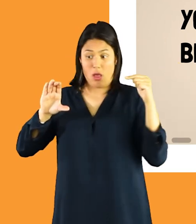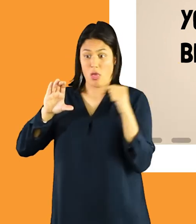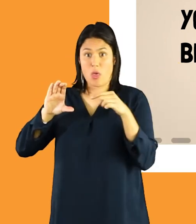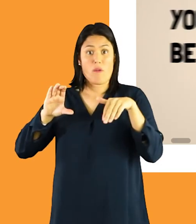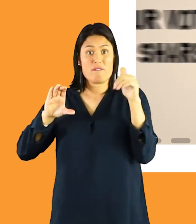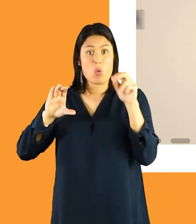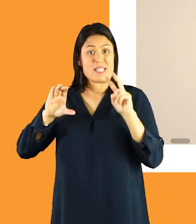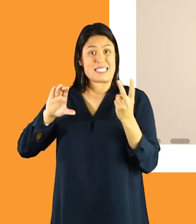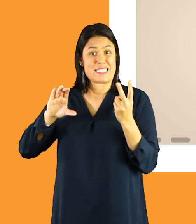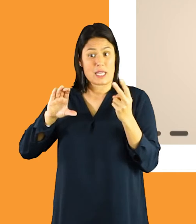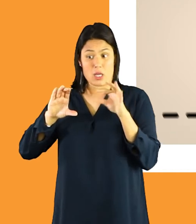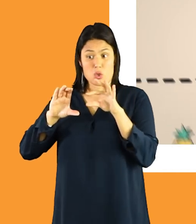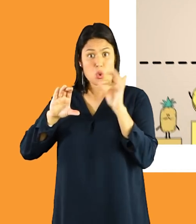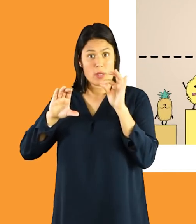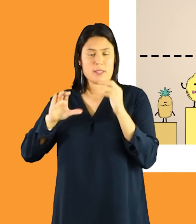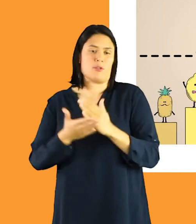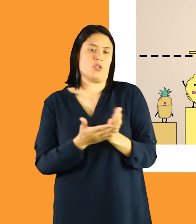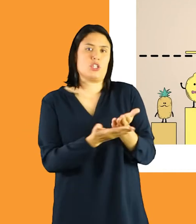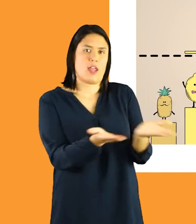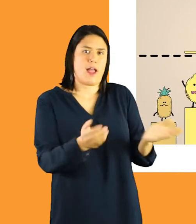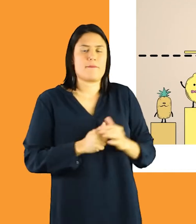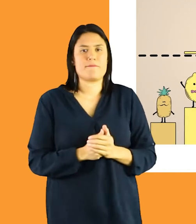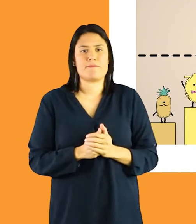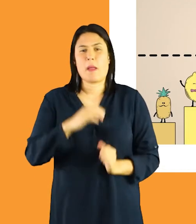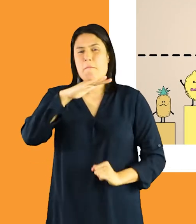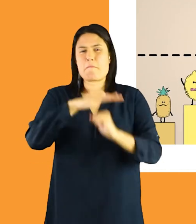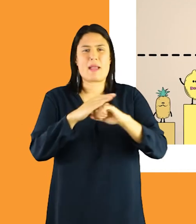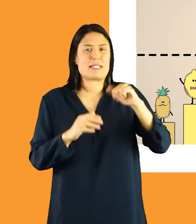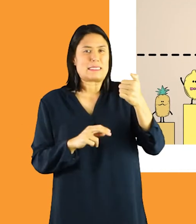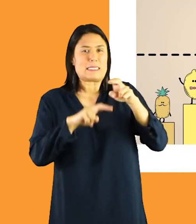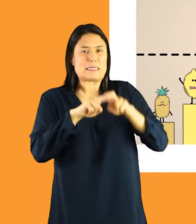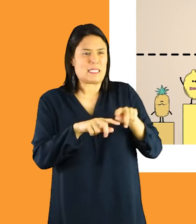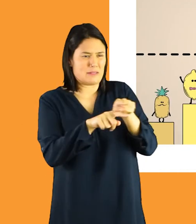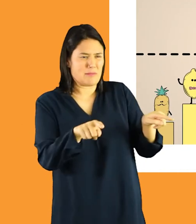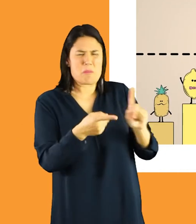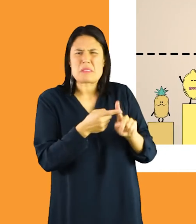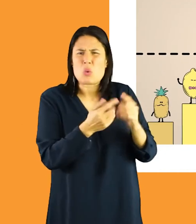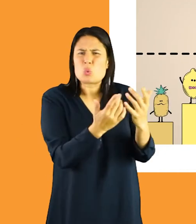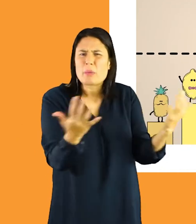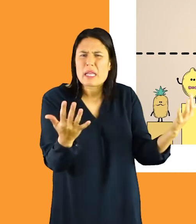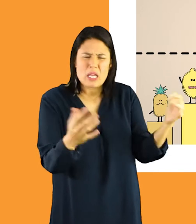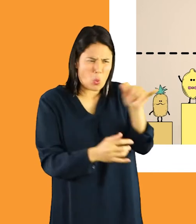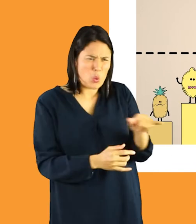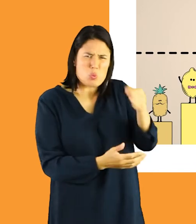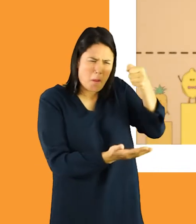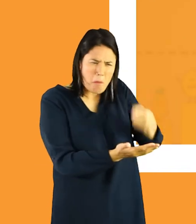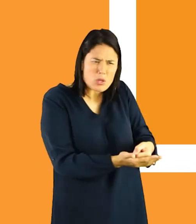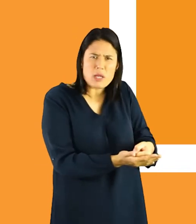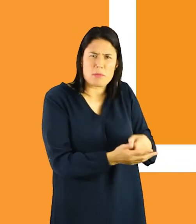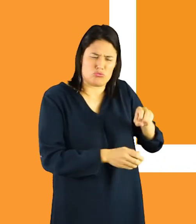votes than the quota and is now elected, part of your vote goes to your second choice, orange, which helps orange get elected.